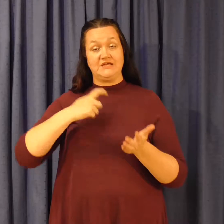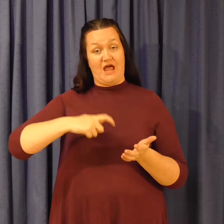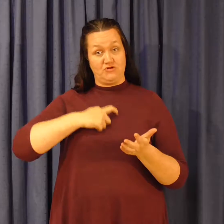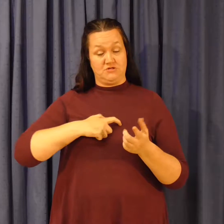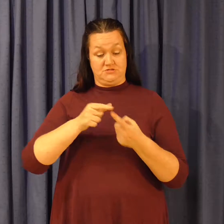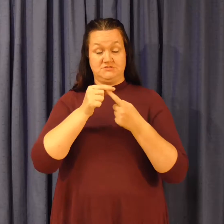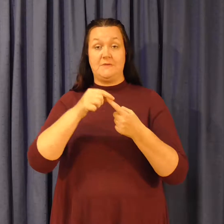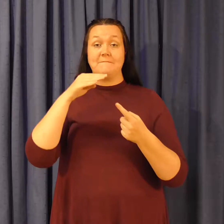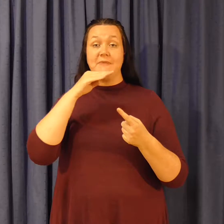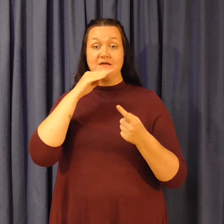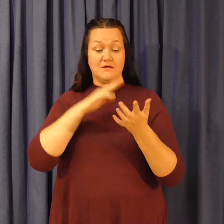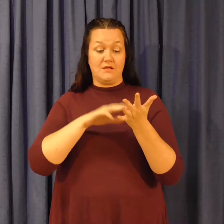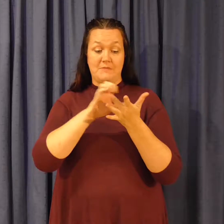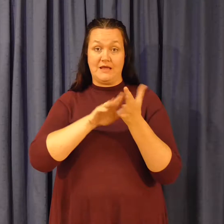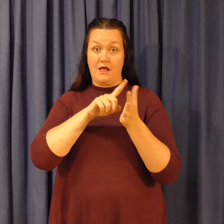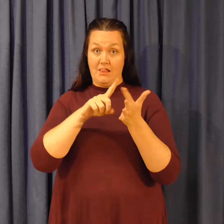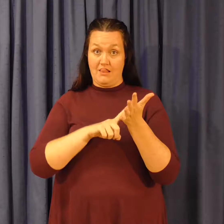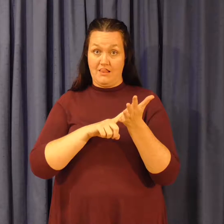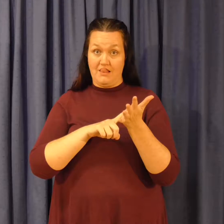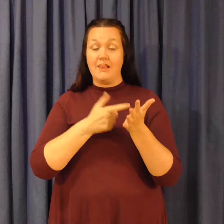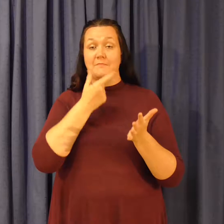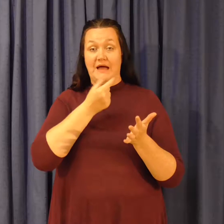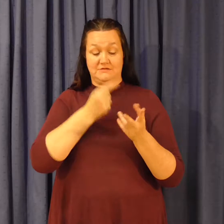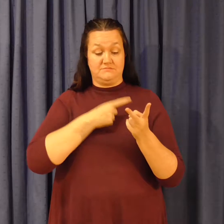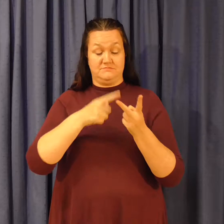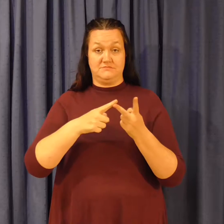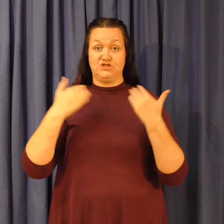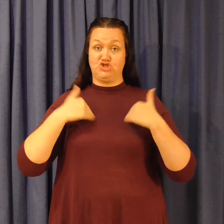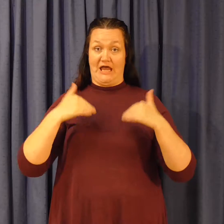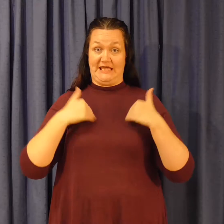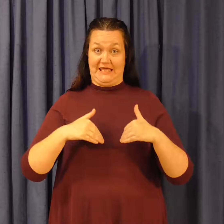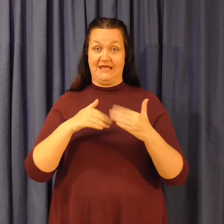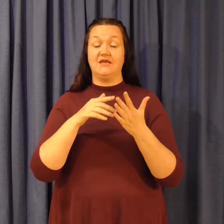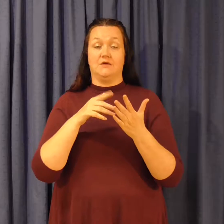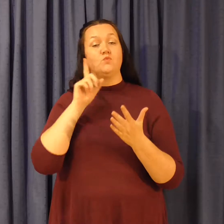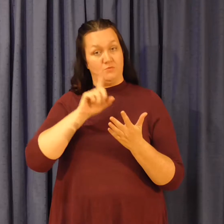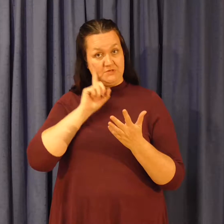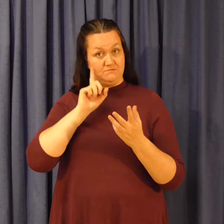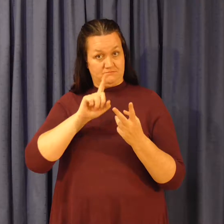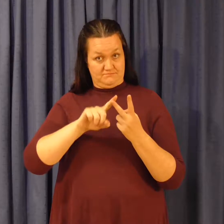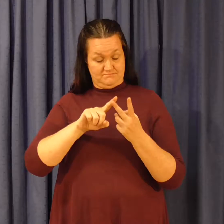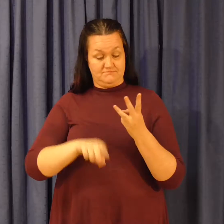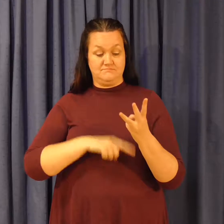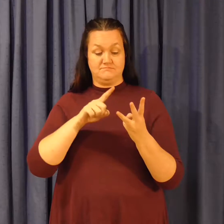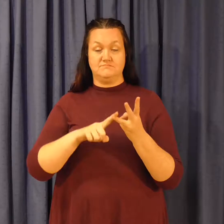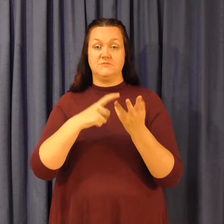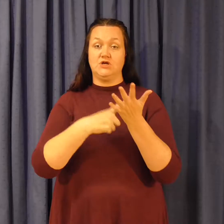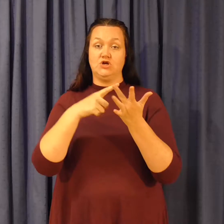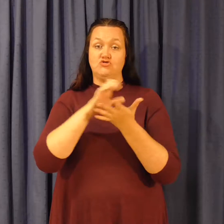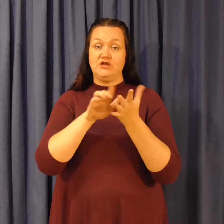a man Jackie, a woman Richard, stroke,